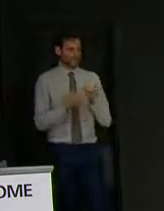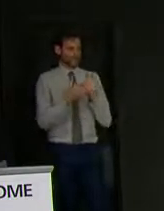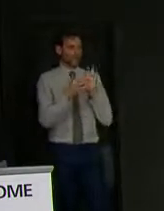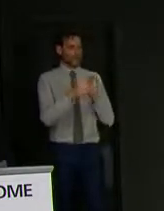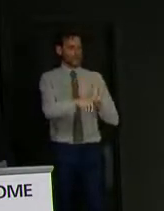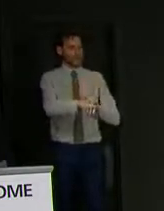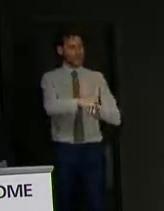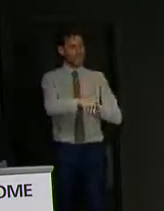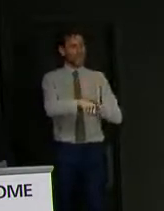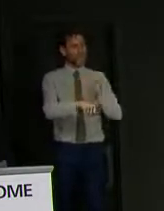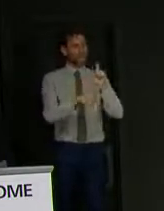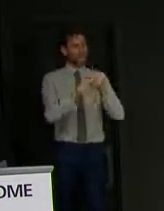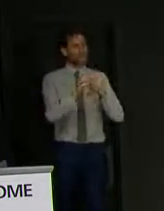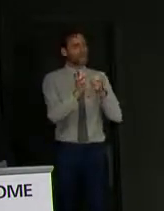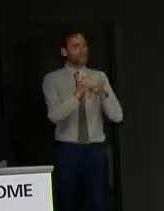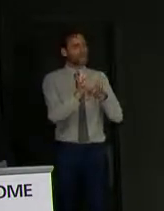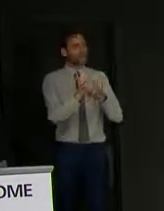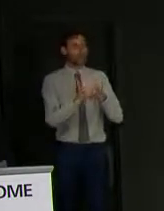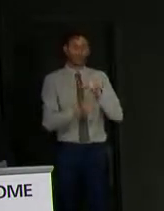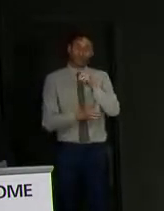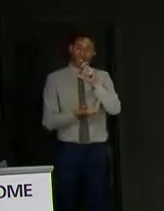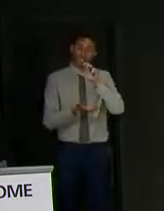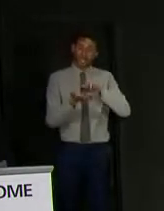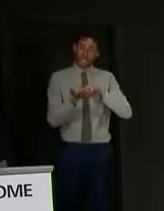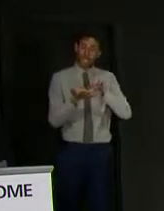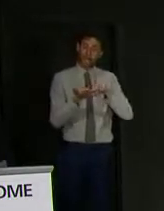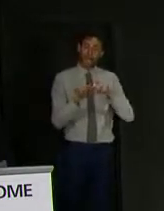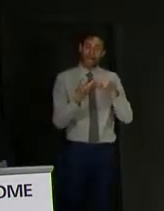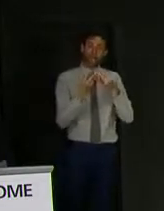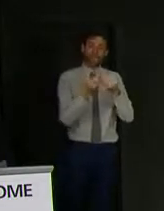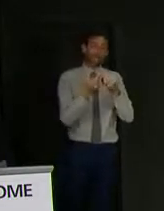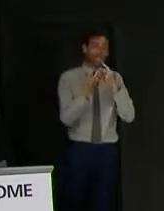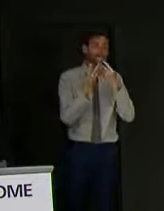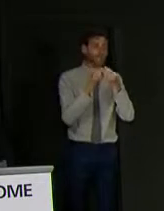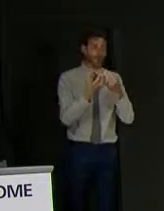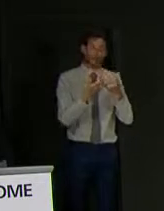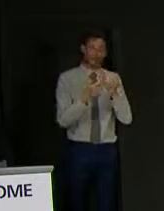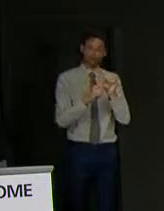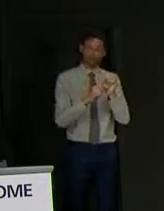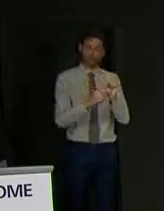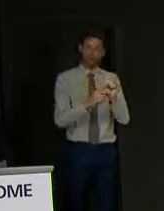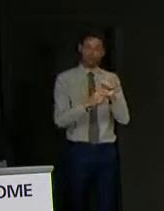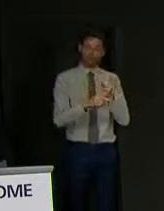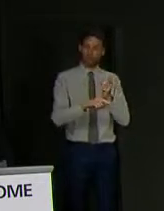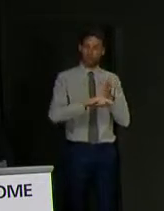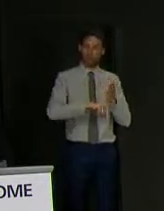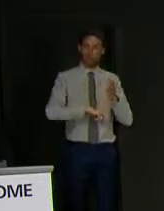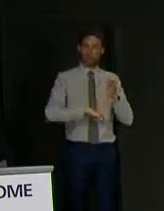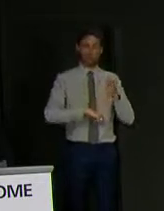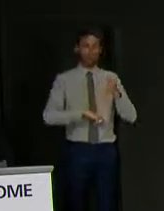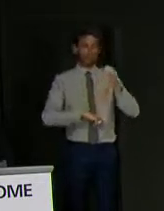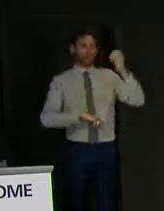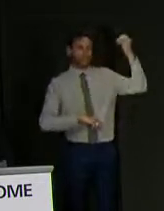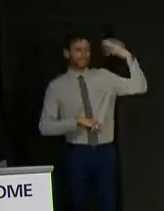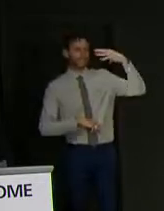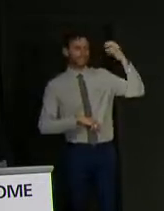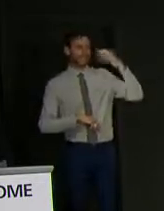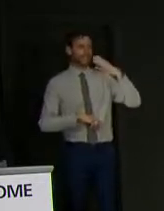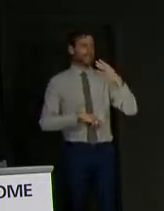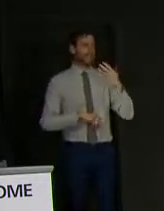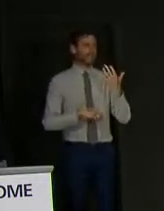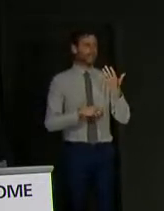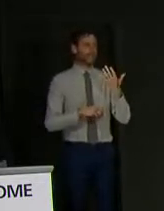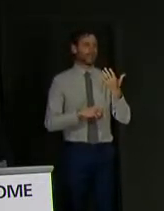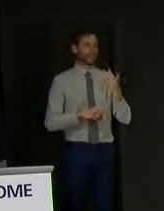I just wondered, could the CMO give some advice to people to prevent any problems arising from overdoing the furlough term?